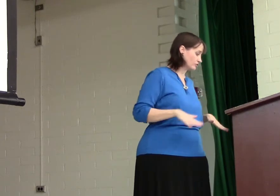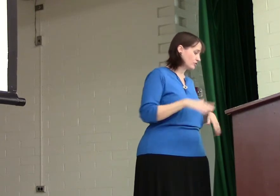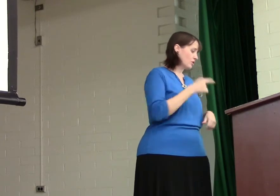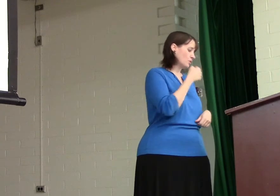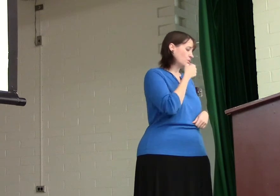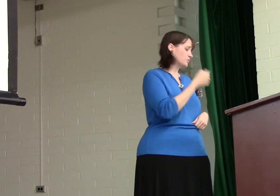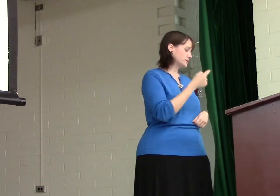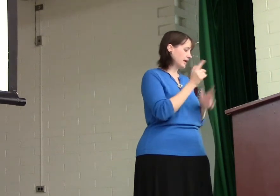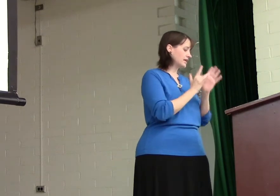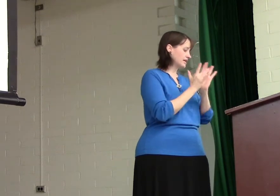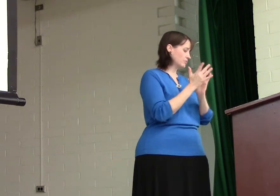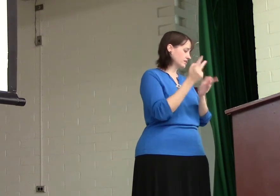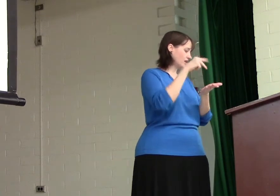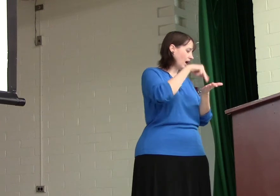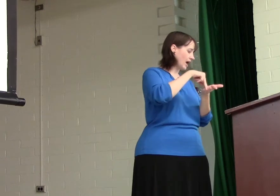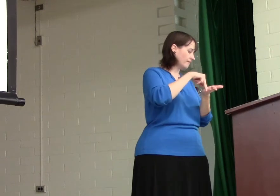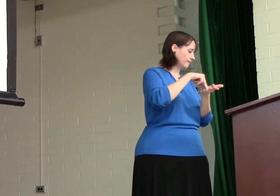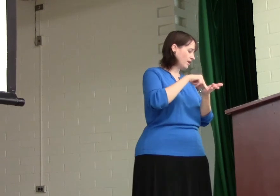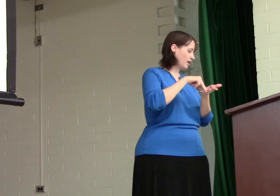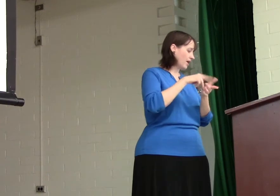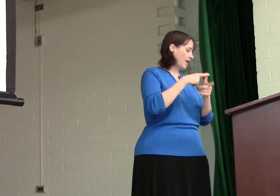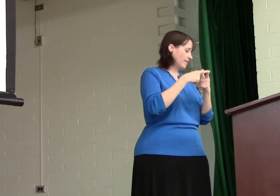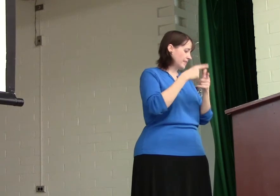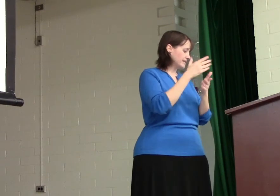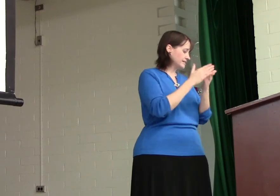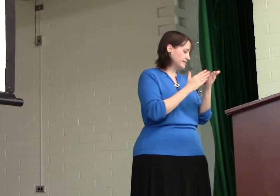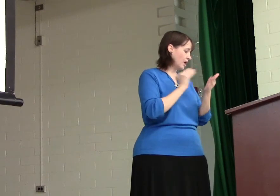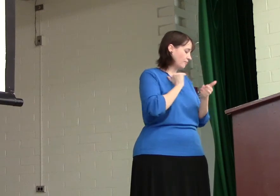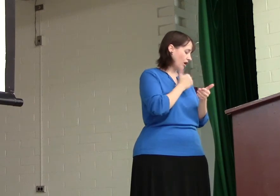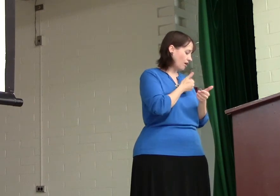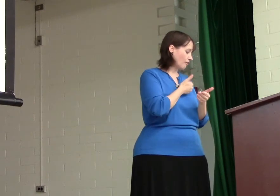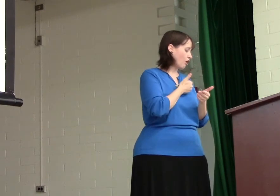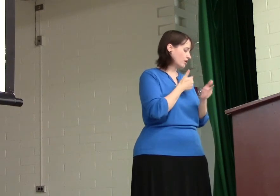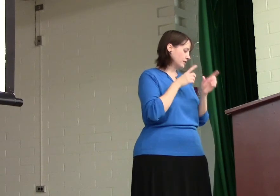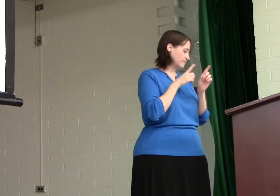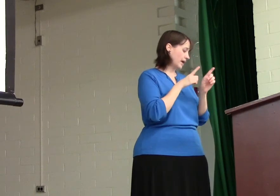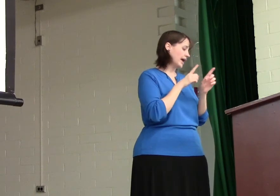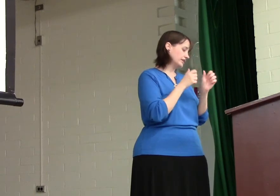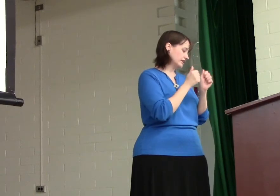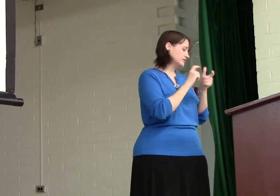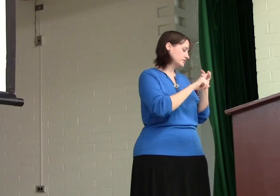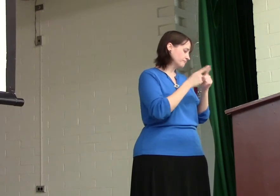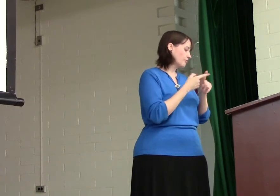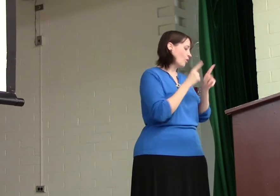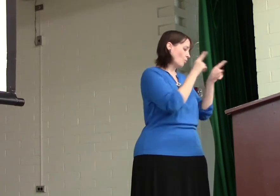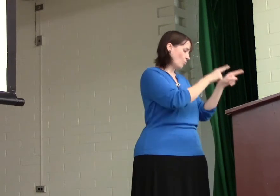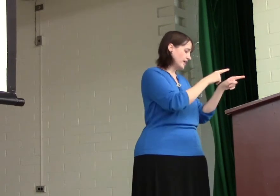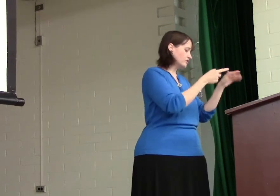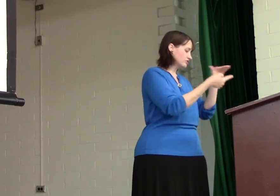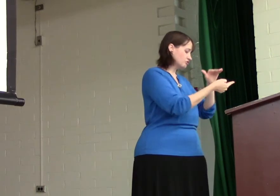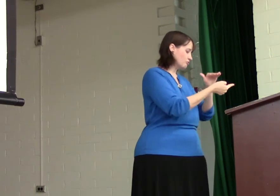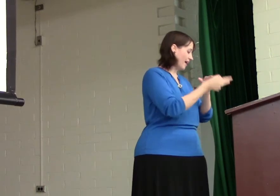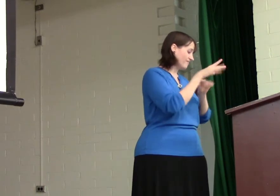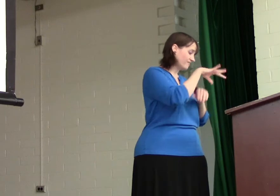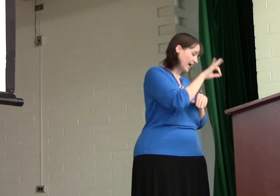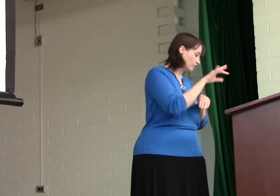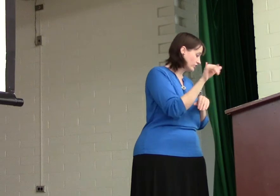who said he was alive. Then some of our companions went to the tomb and found it,